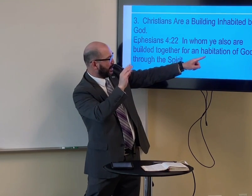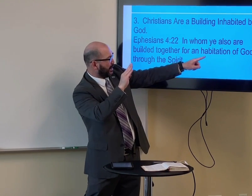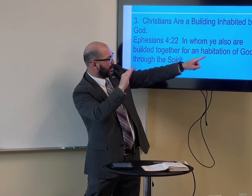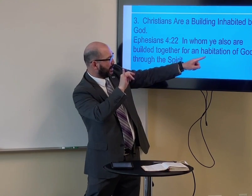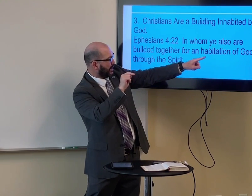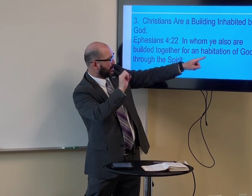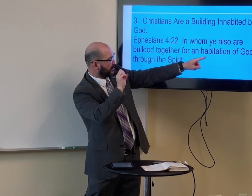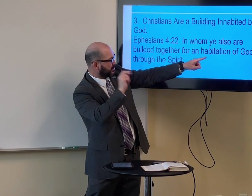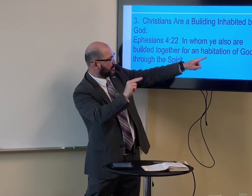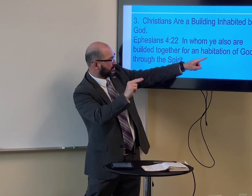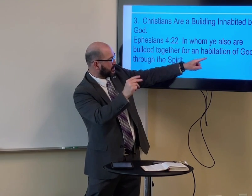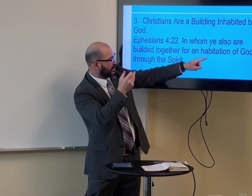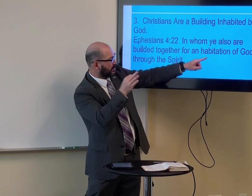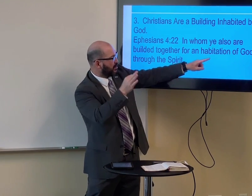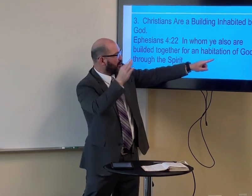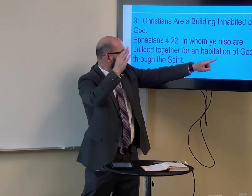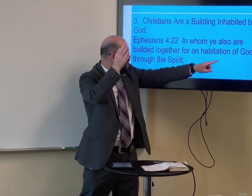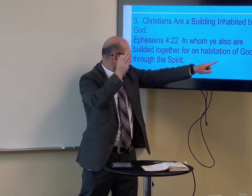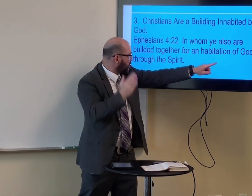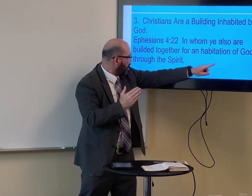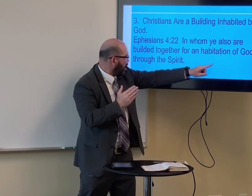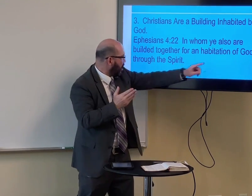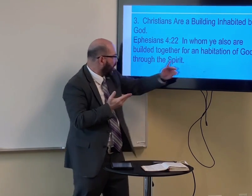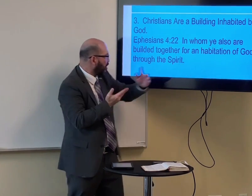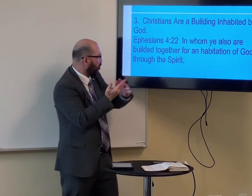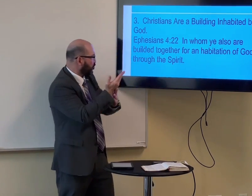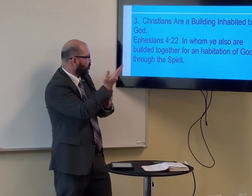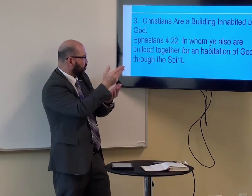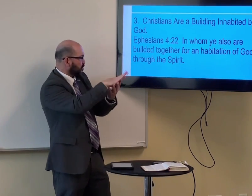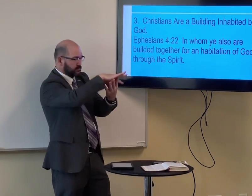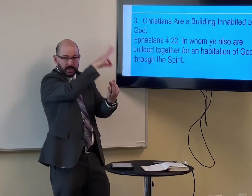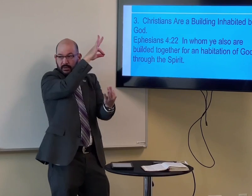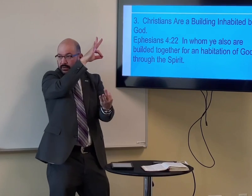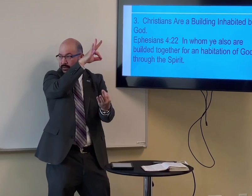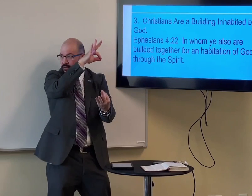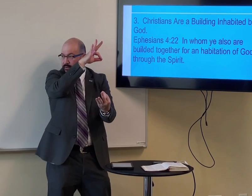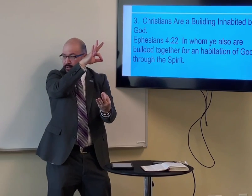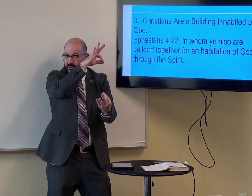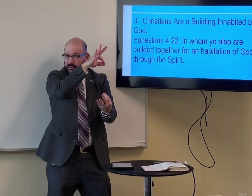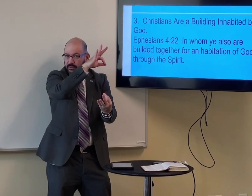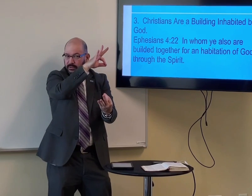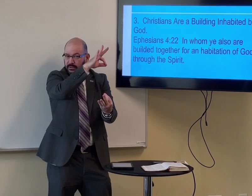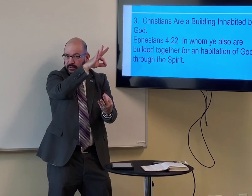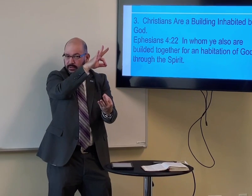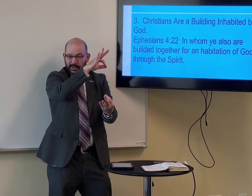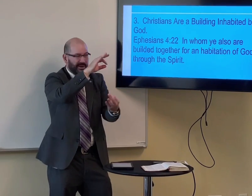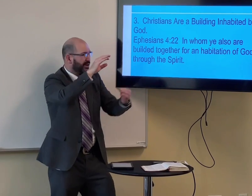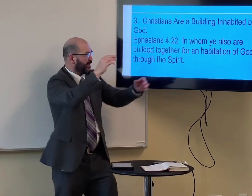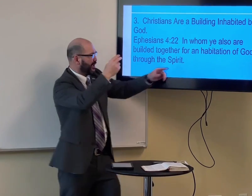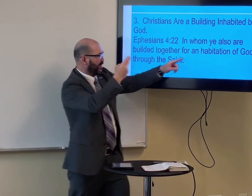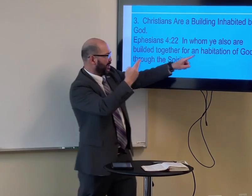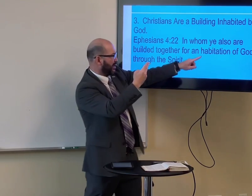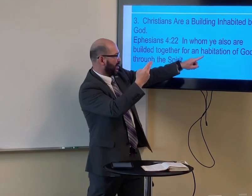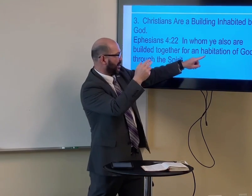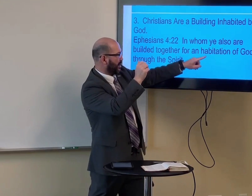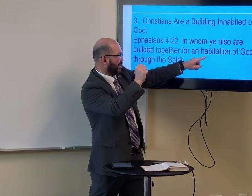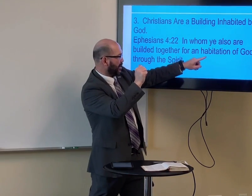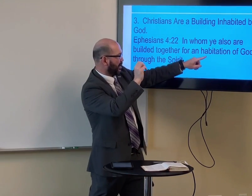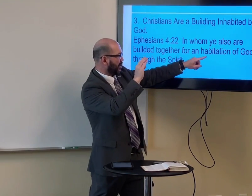of God through the Holy Spirit habitation